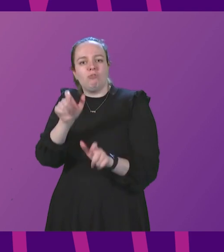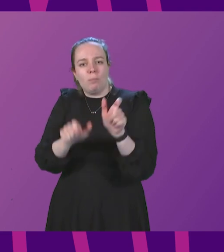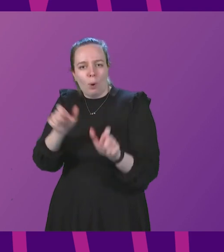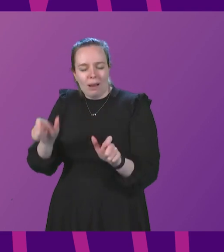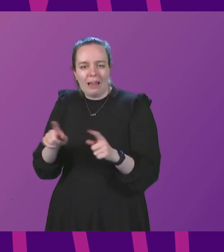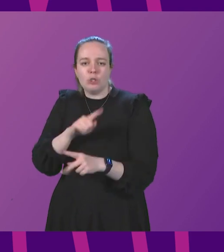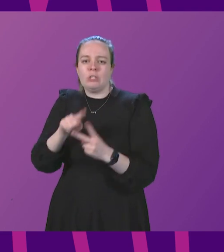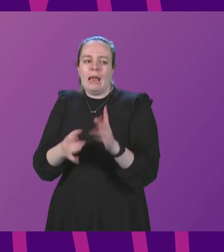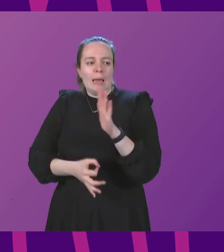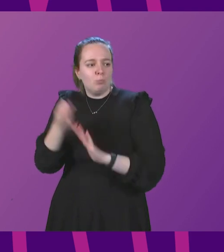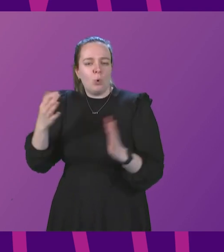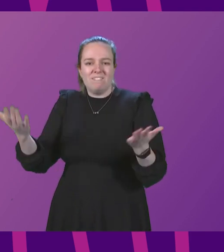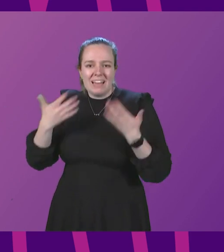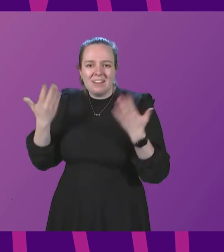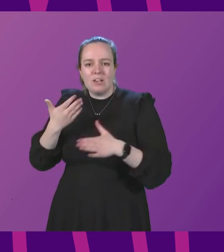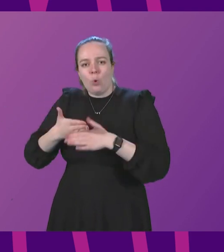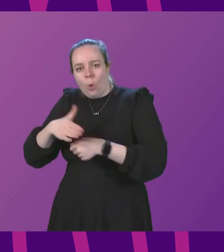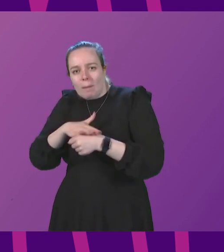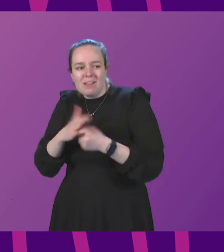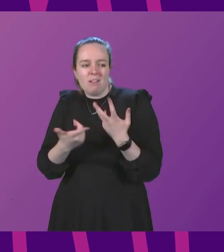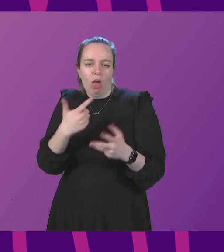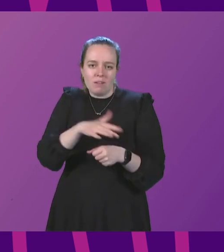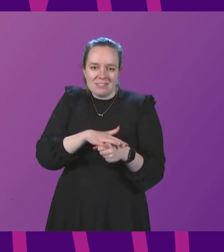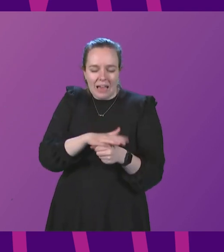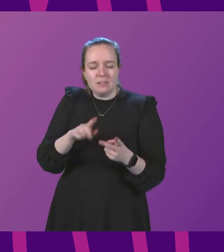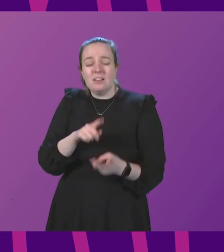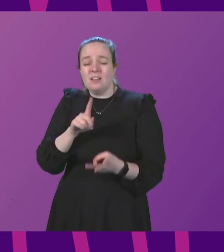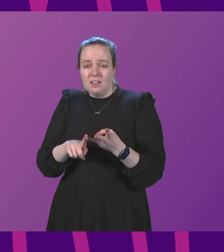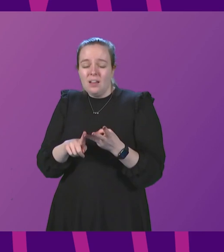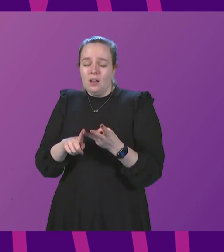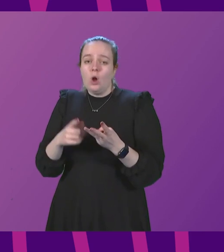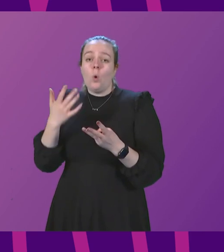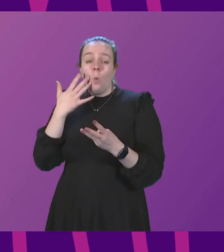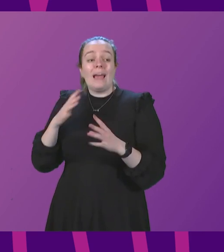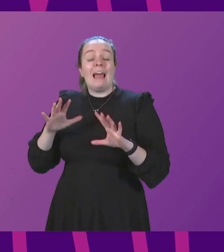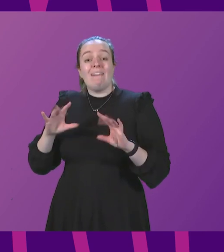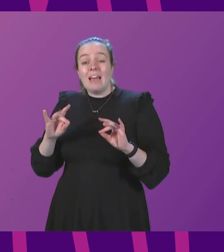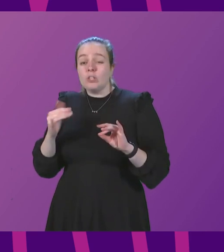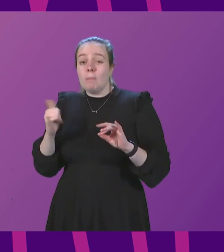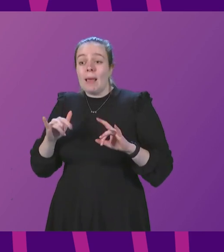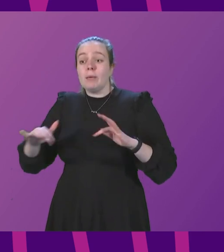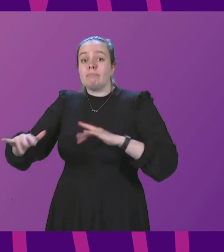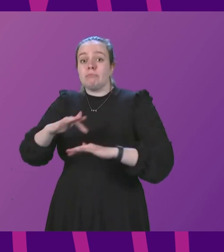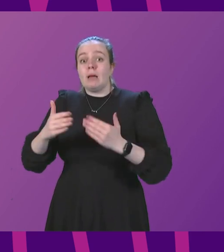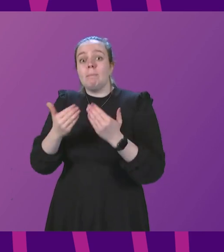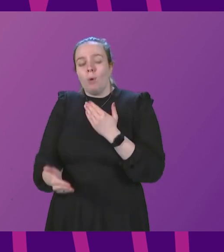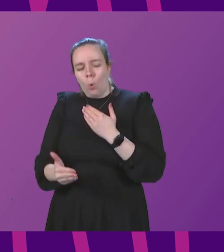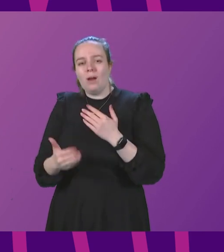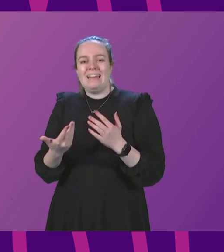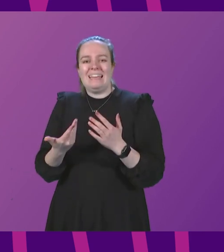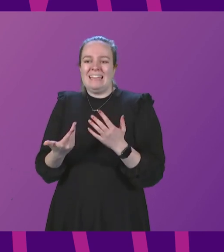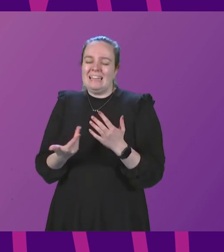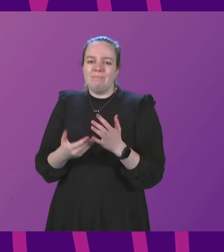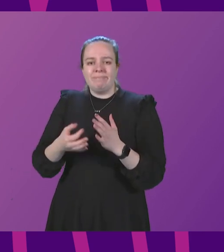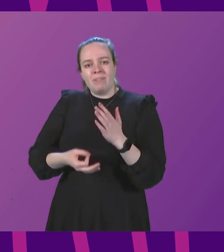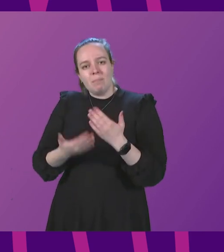improved ventilation in workplaces and other settings, and especially when levels of infection may be higher, increased hybrid and flexible